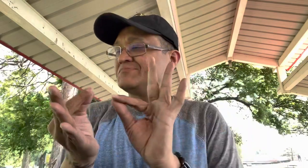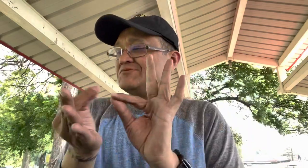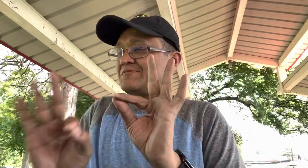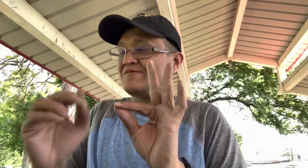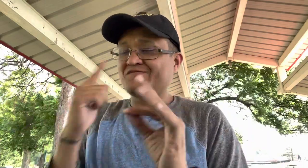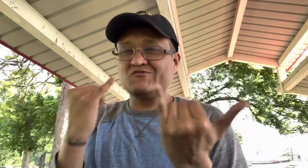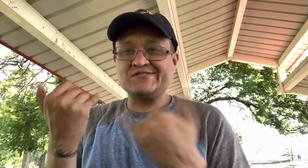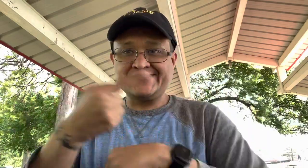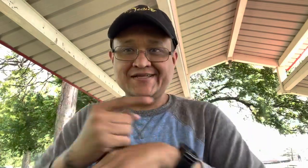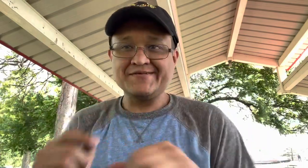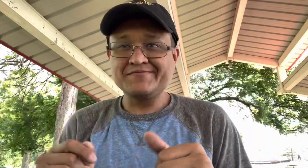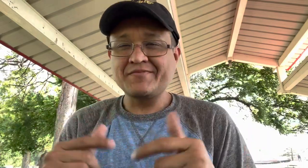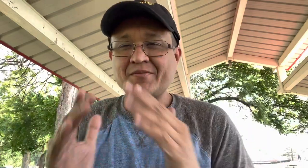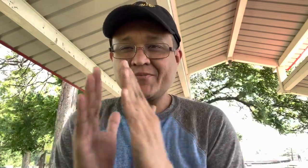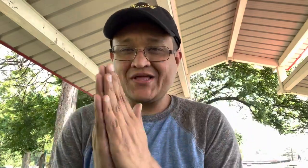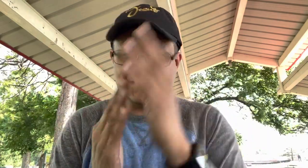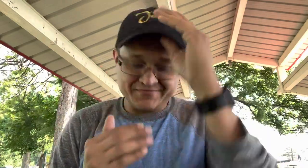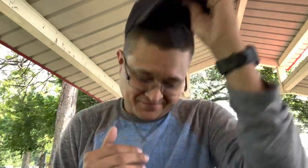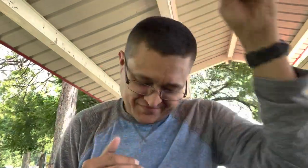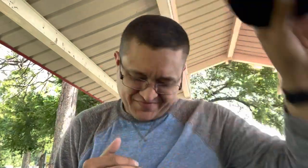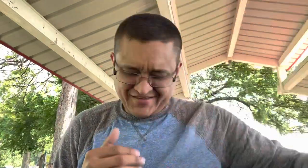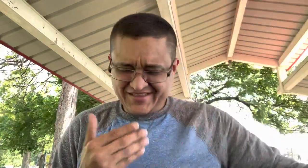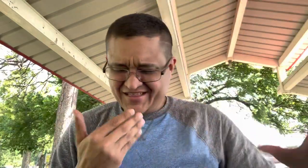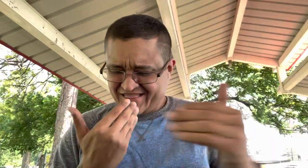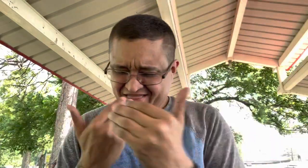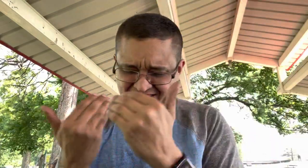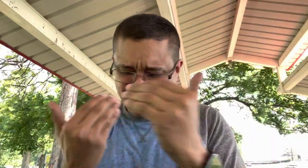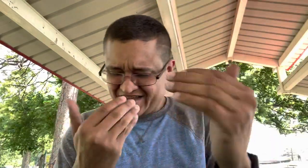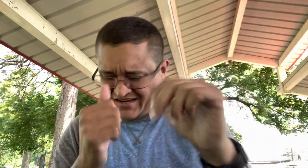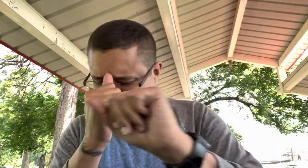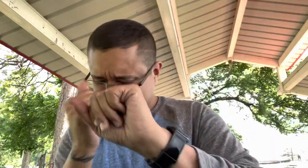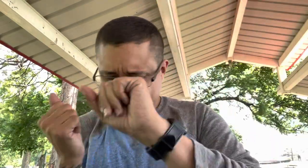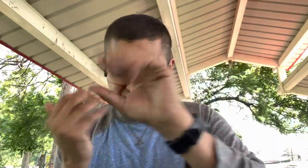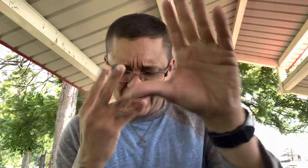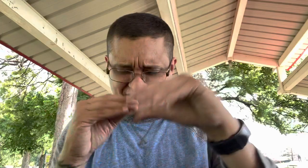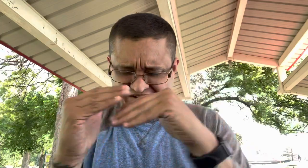it was his will for us to be a doctor not aborted by by thing let's go ahead and pray